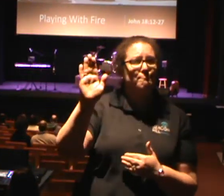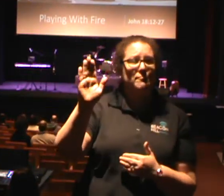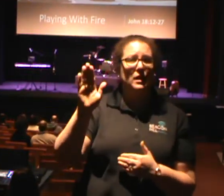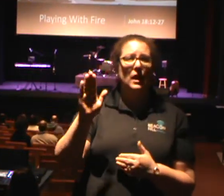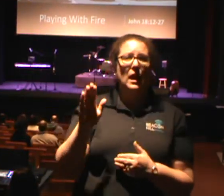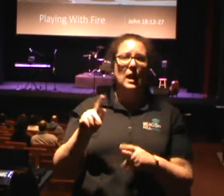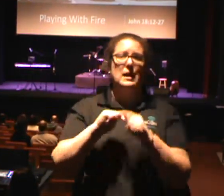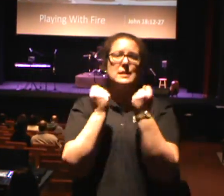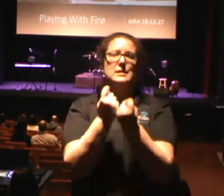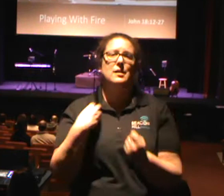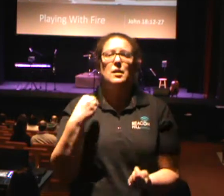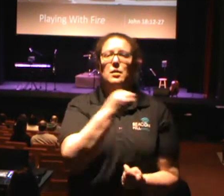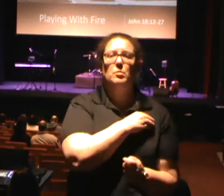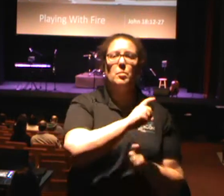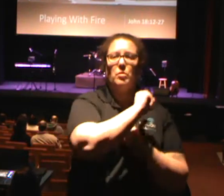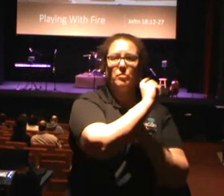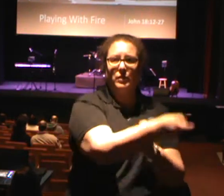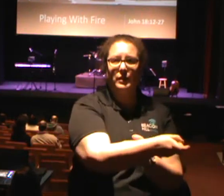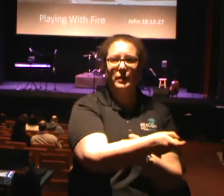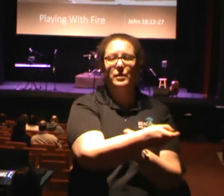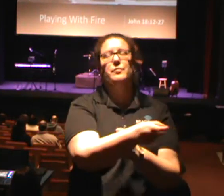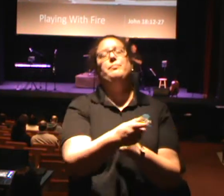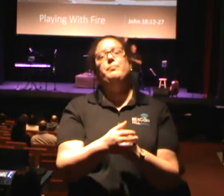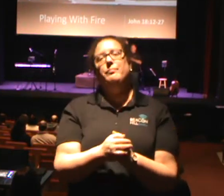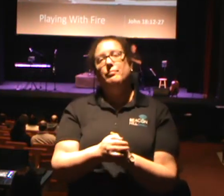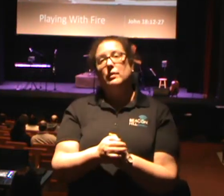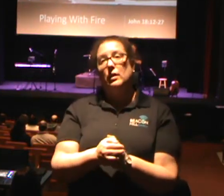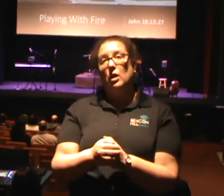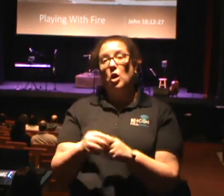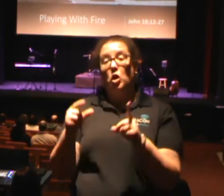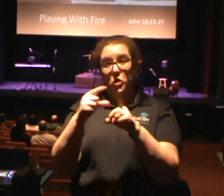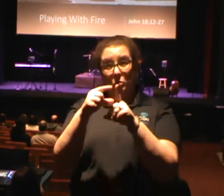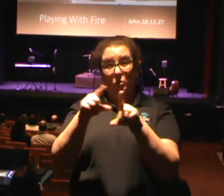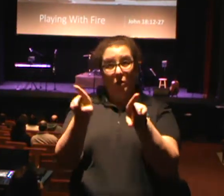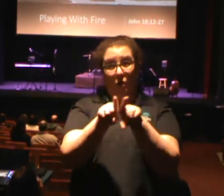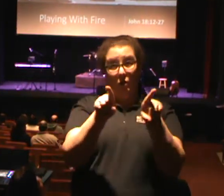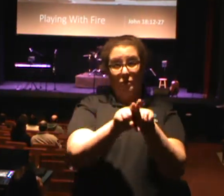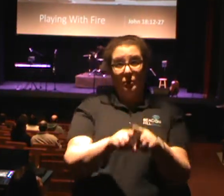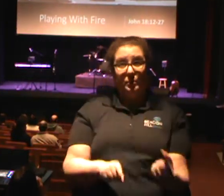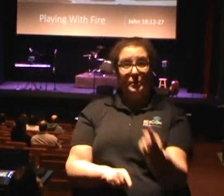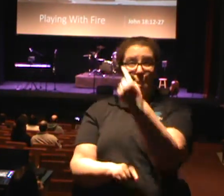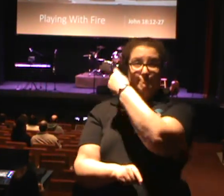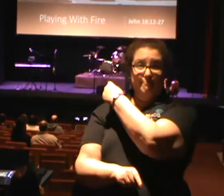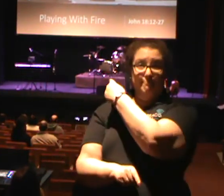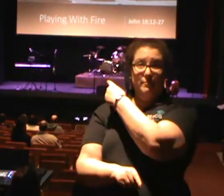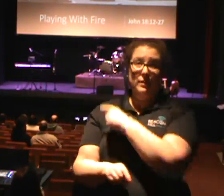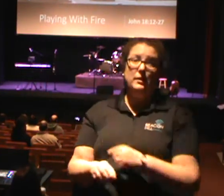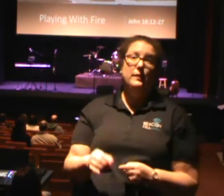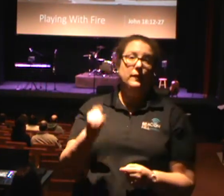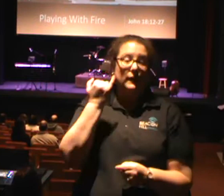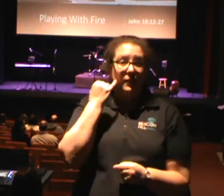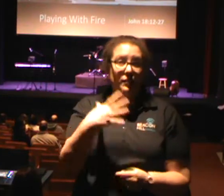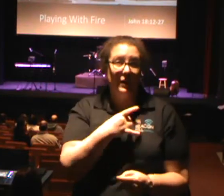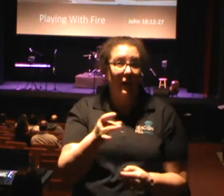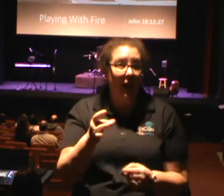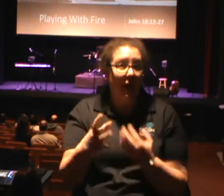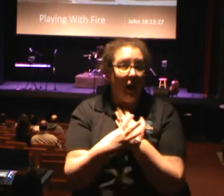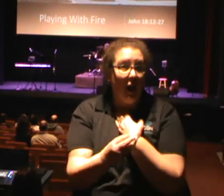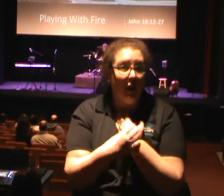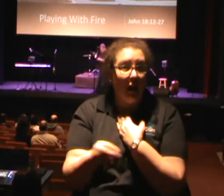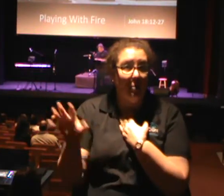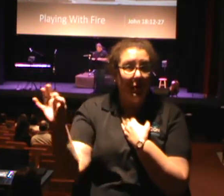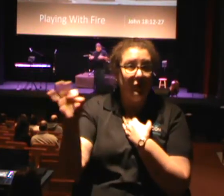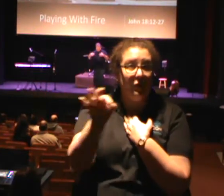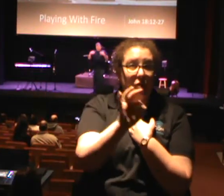Peeps will bring a copy to you for you to use. The words will also be coming up on the screen. Also, if you would like a copy of today's